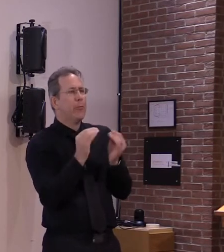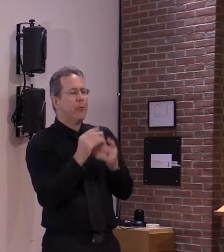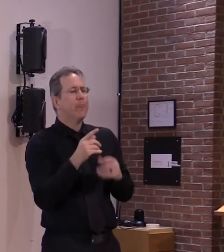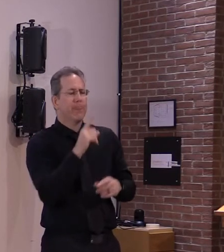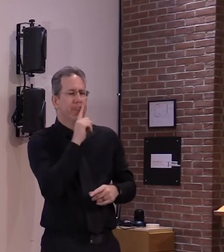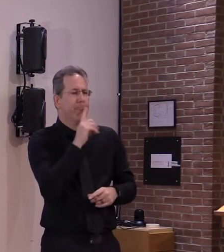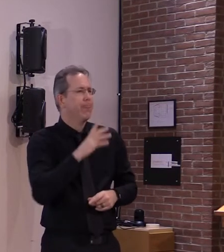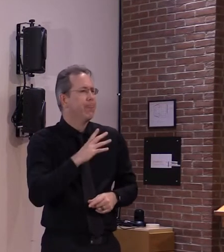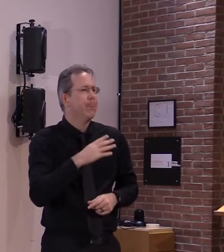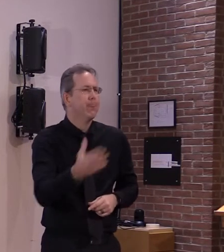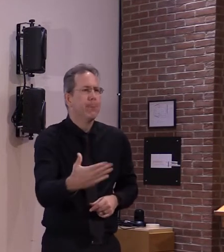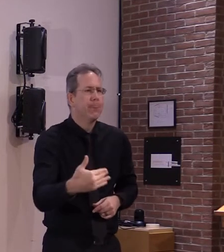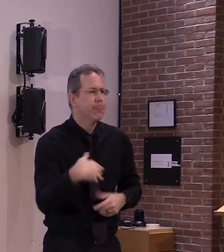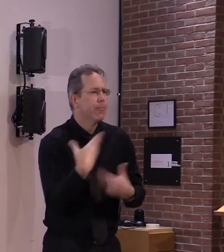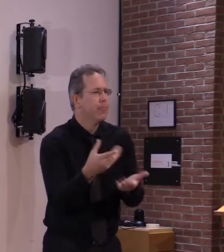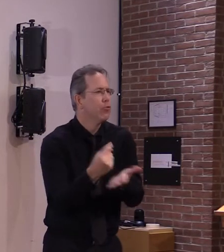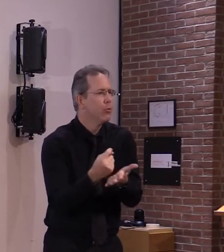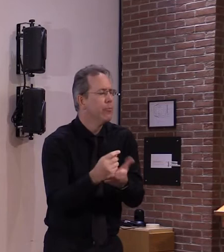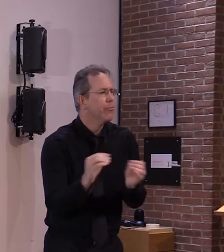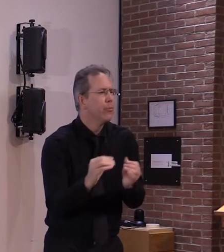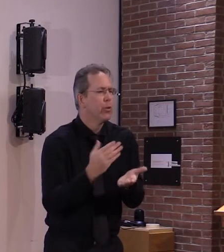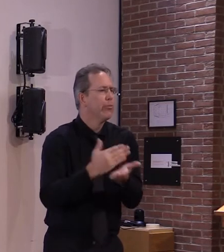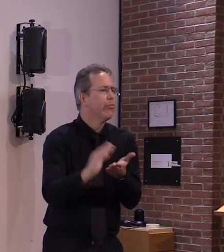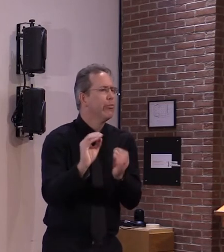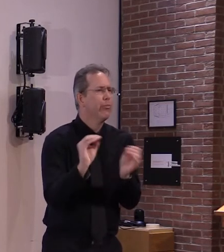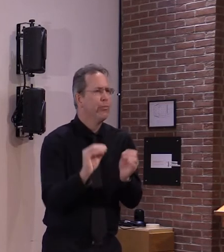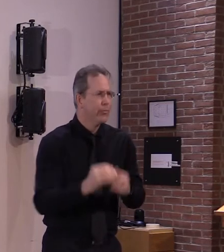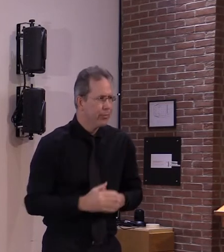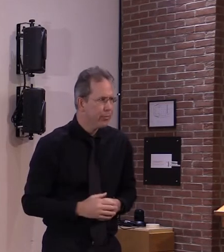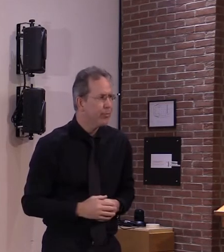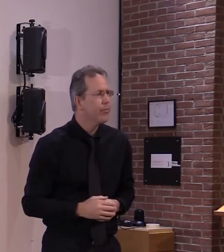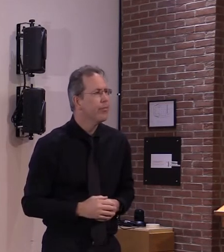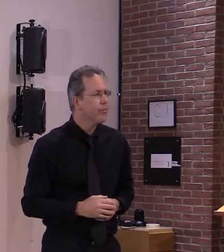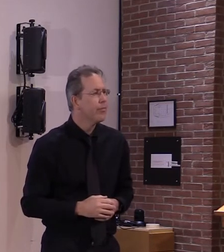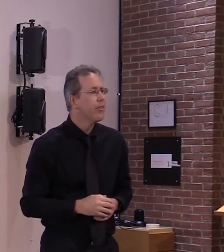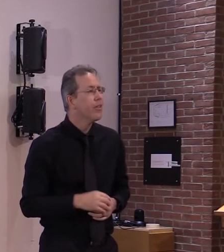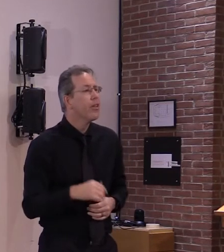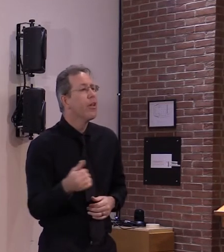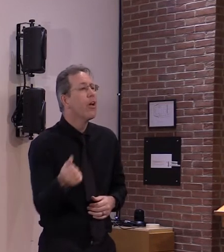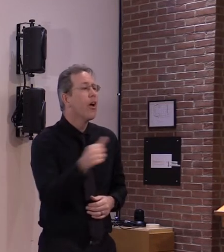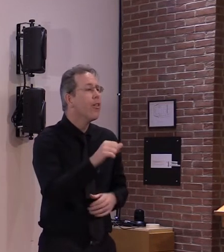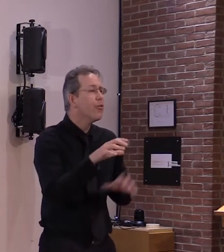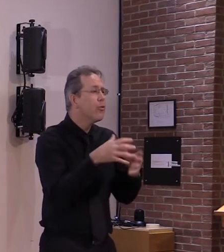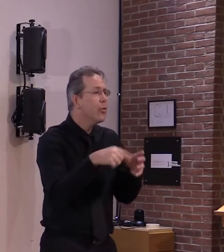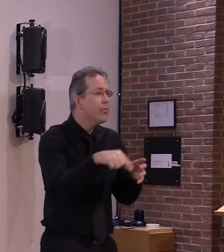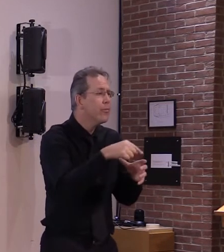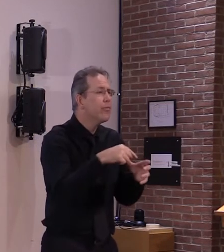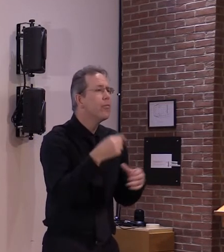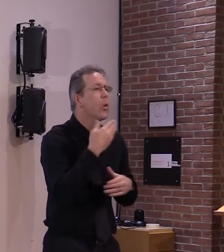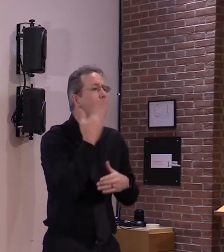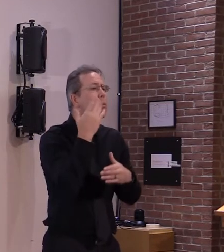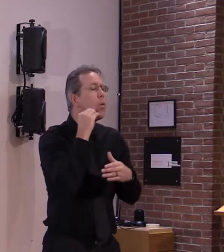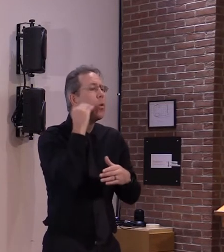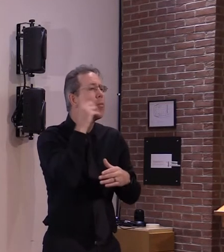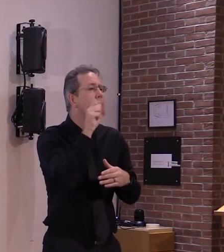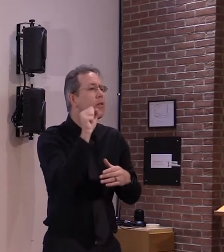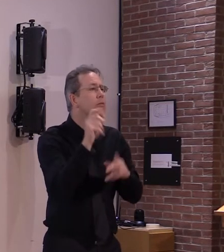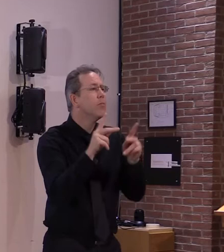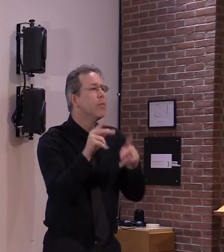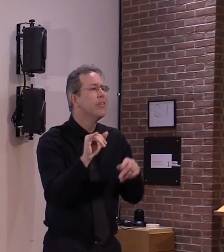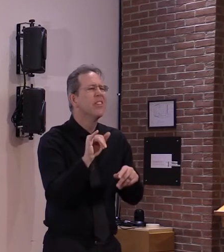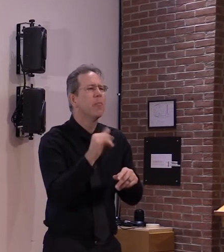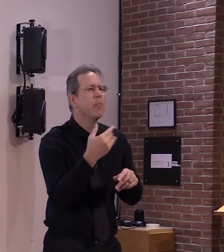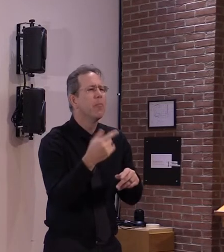homeless populations because they would be regarded as higher risk as well and so another